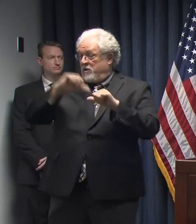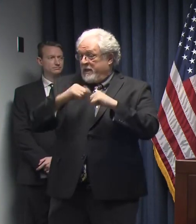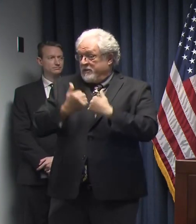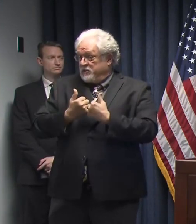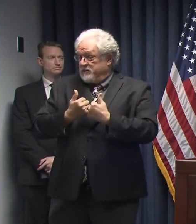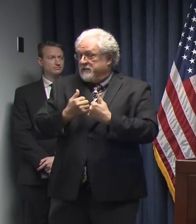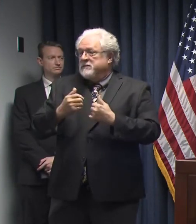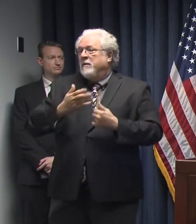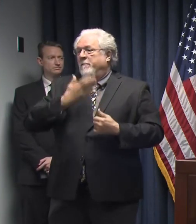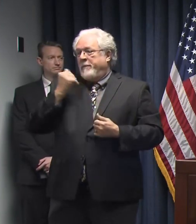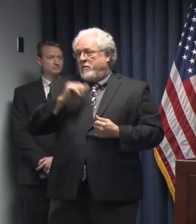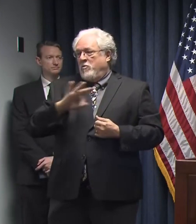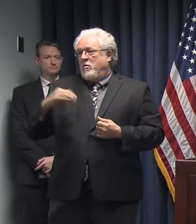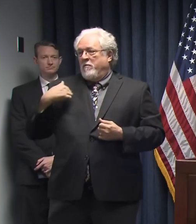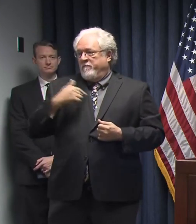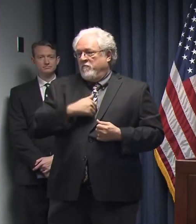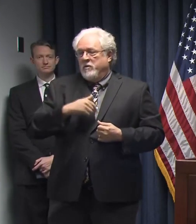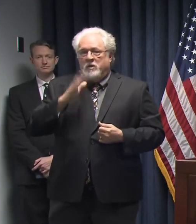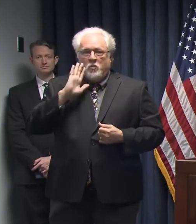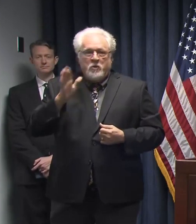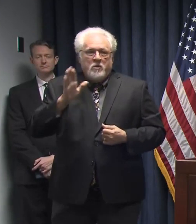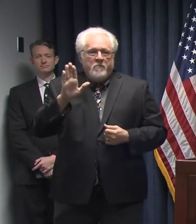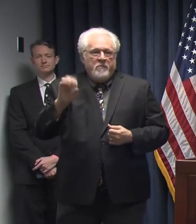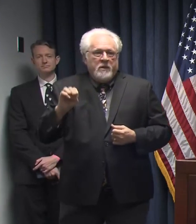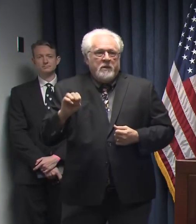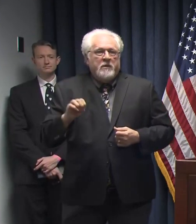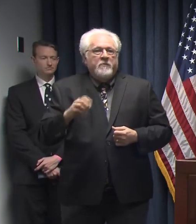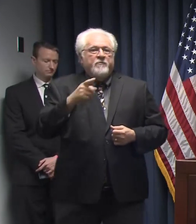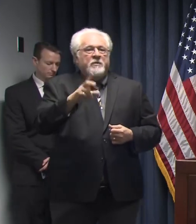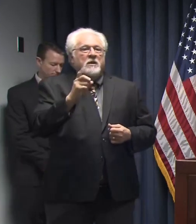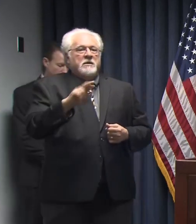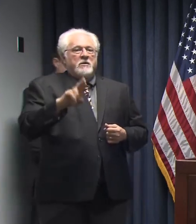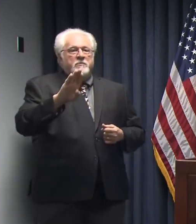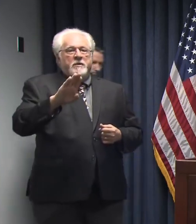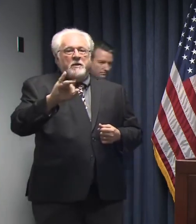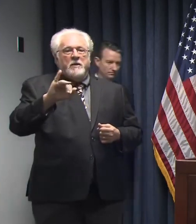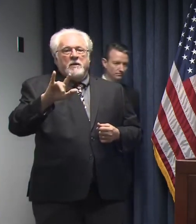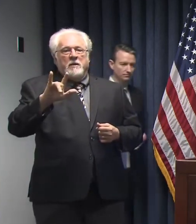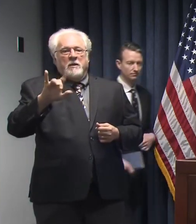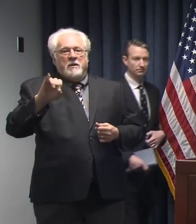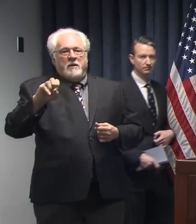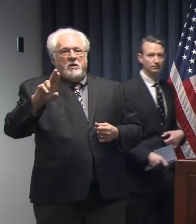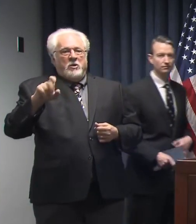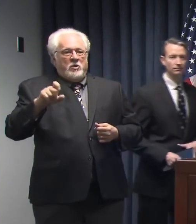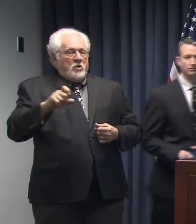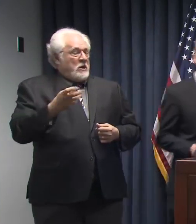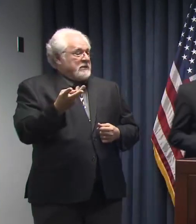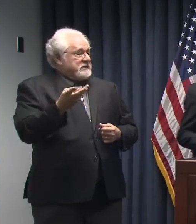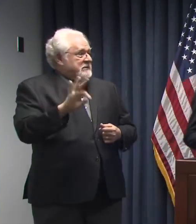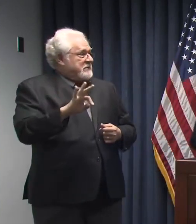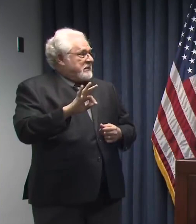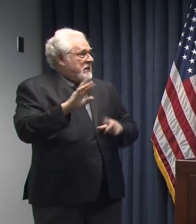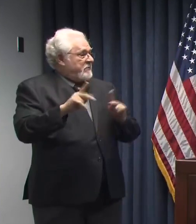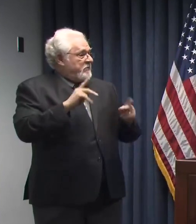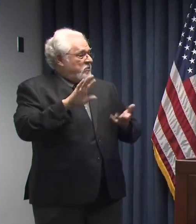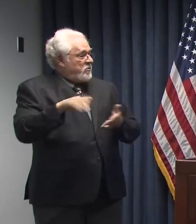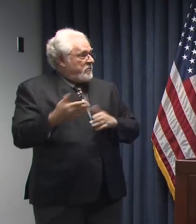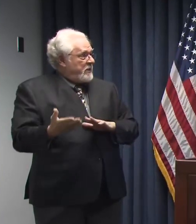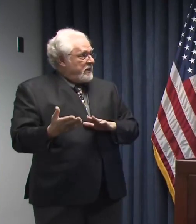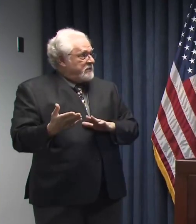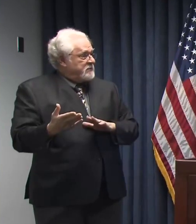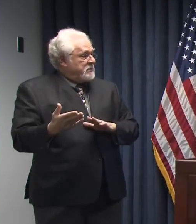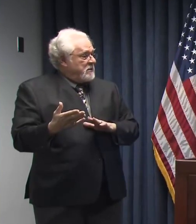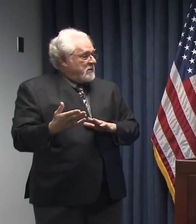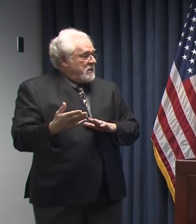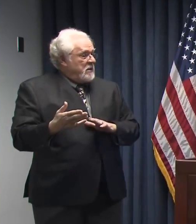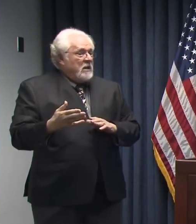the better off we're going to be. Yes, sir. My question is for Dr. B. You. Actually, 69 of the folks who have passed so far from COVID